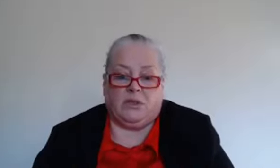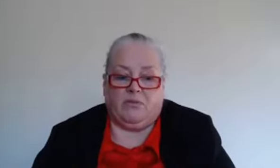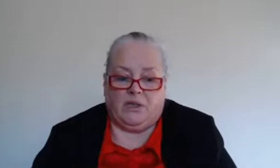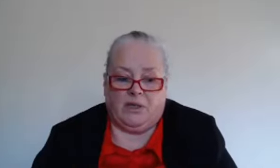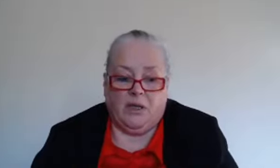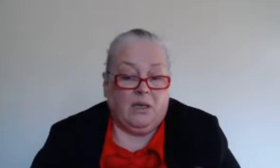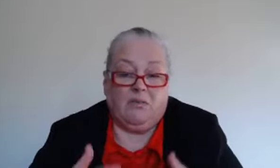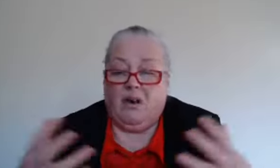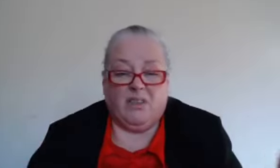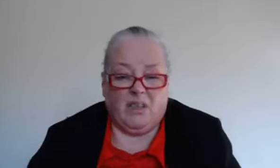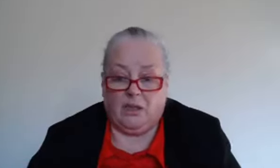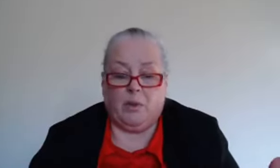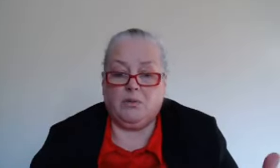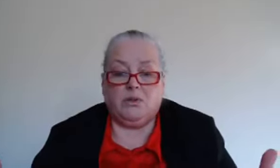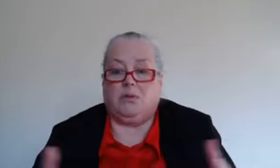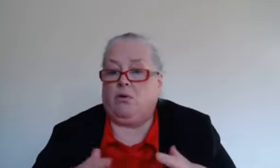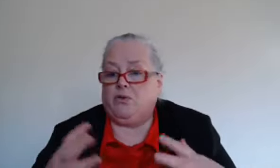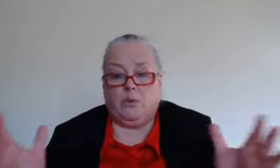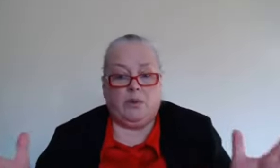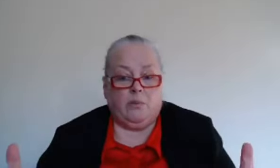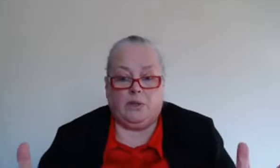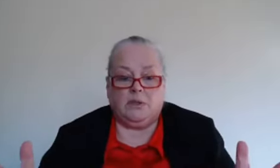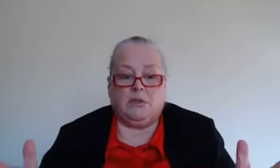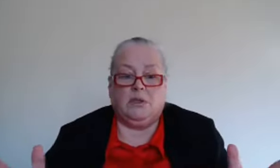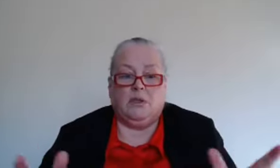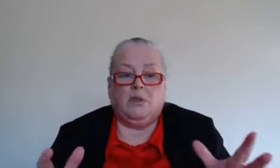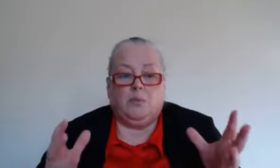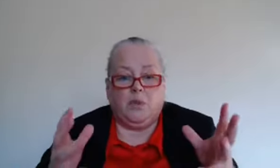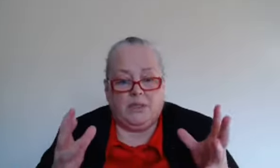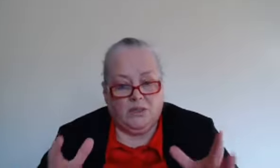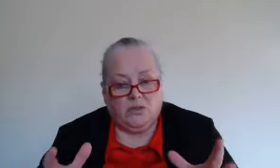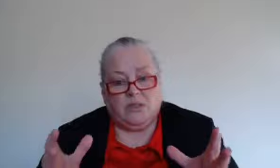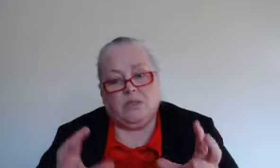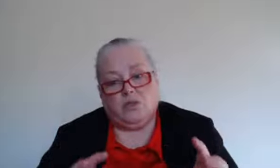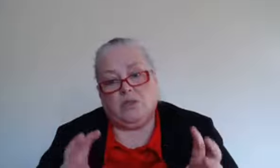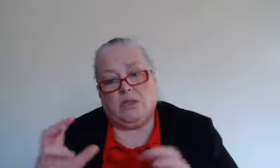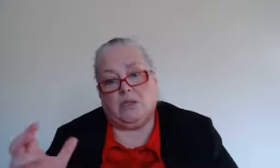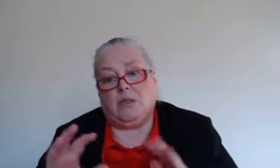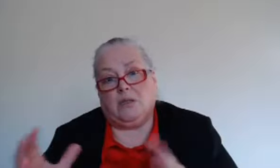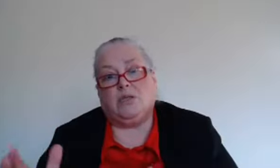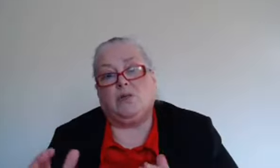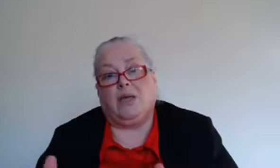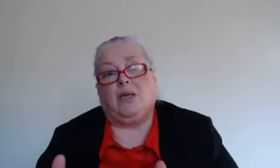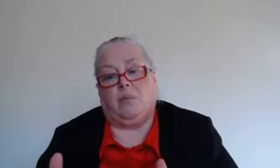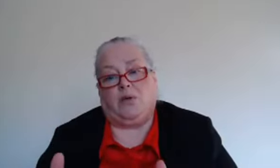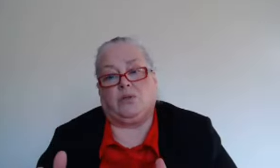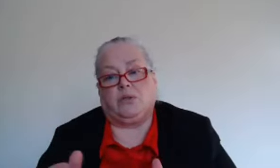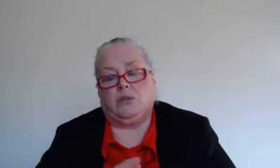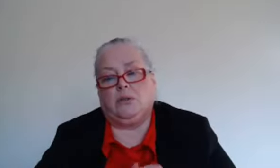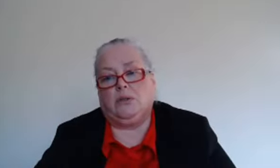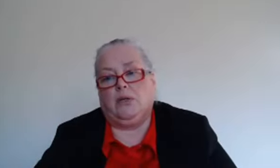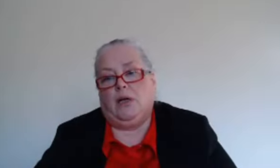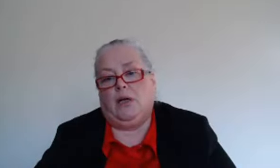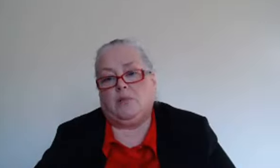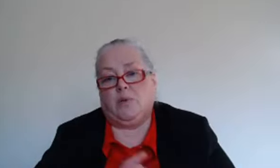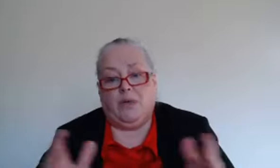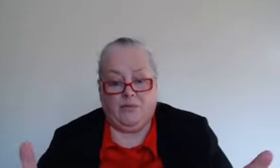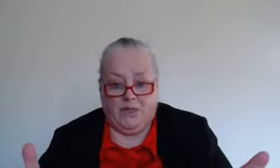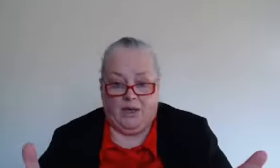in having thing even having to think about you don't have to do anything about it but it's interesting just to to think about it so I leave it there